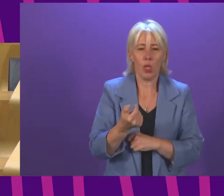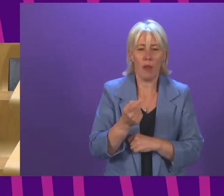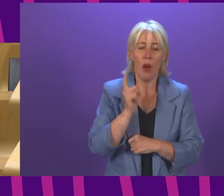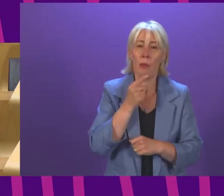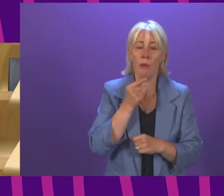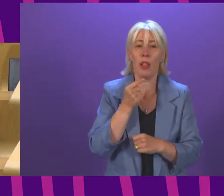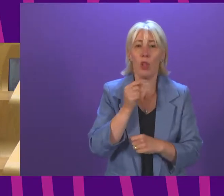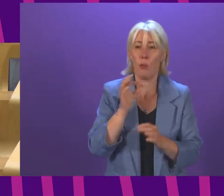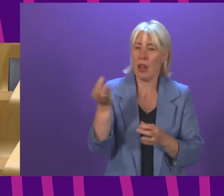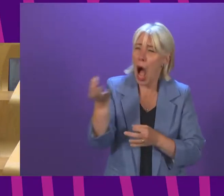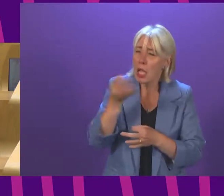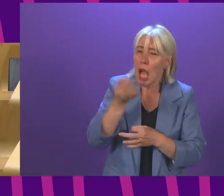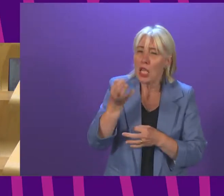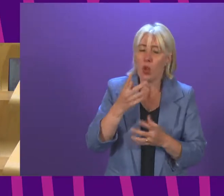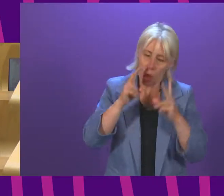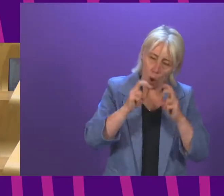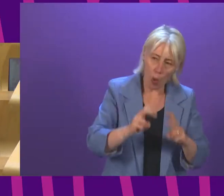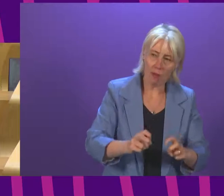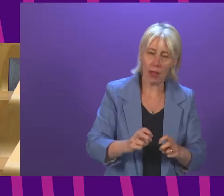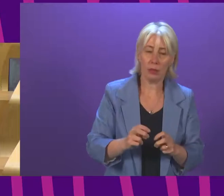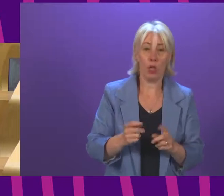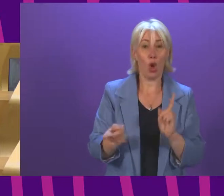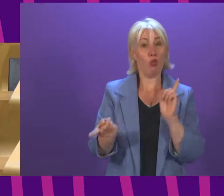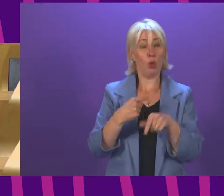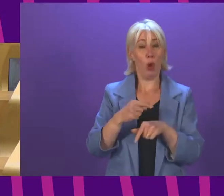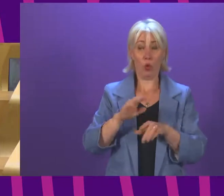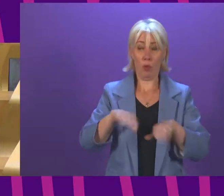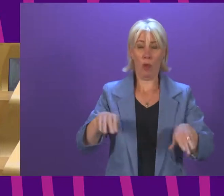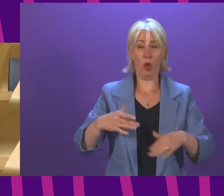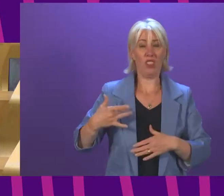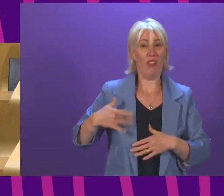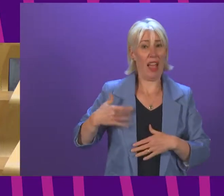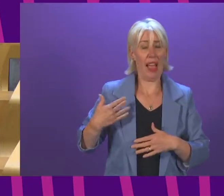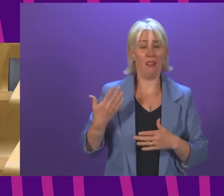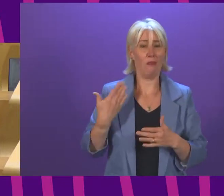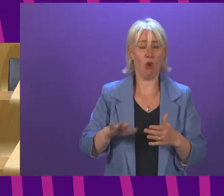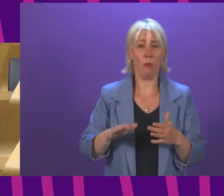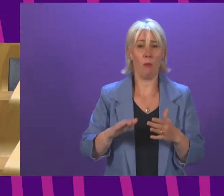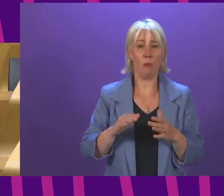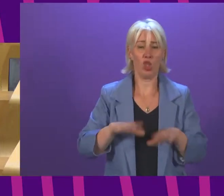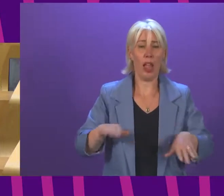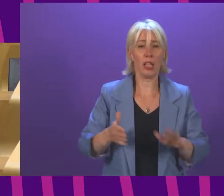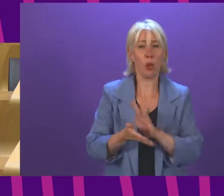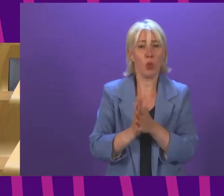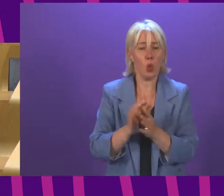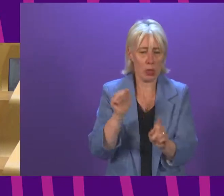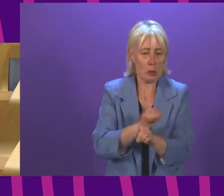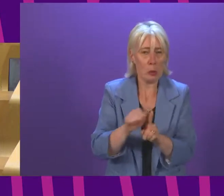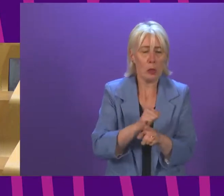inquiry. Responding to survivors of abuse in care spanned different administrations between 2002 and